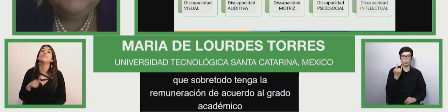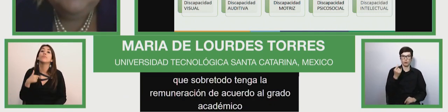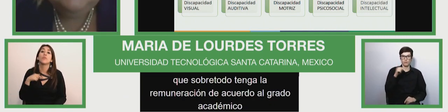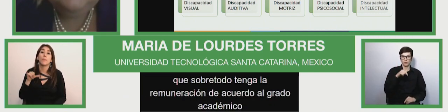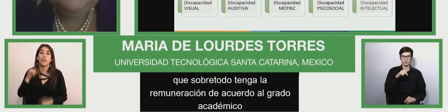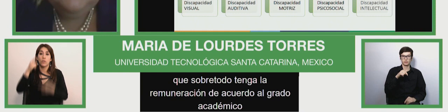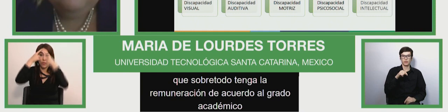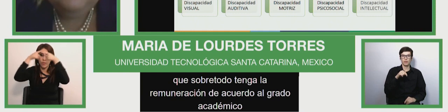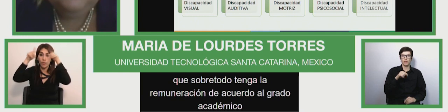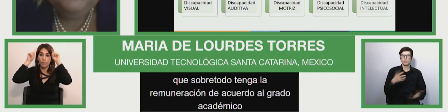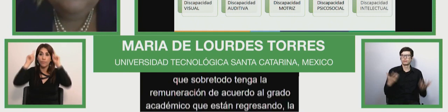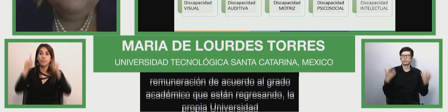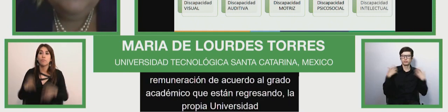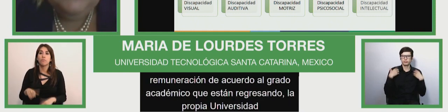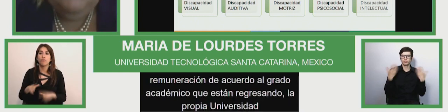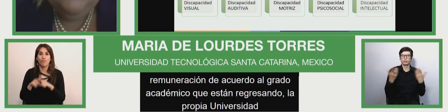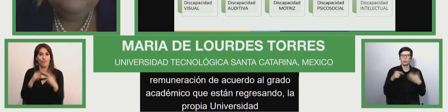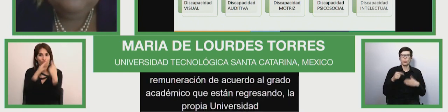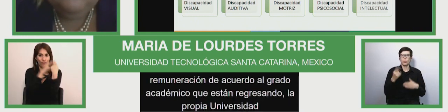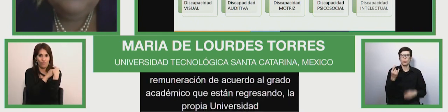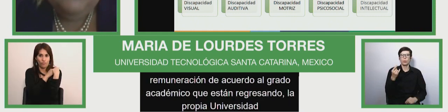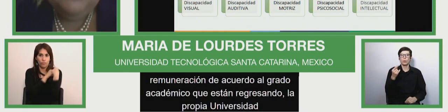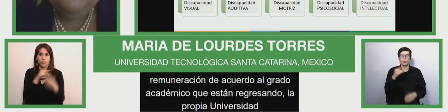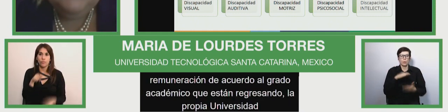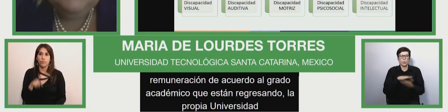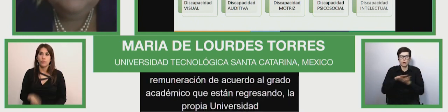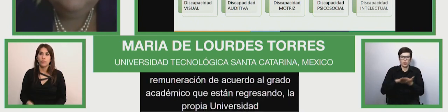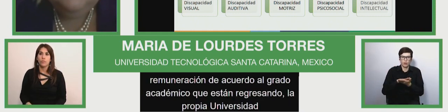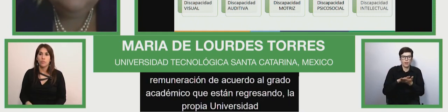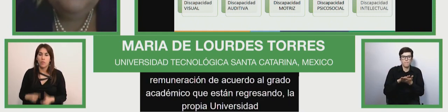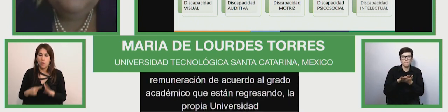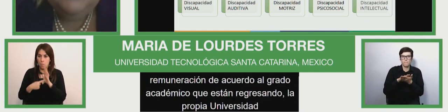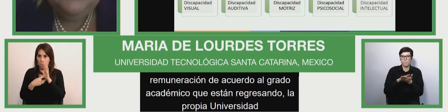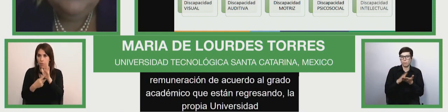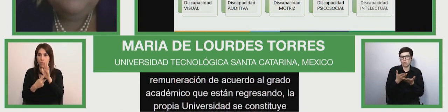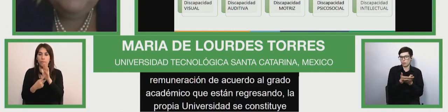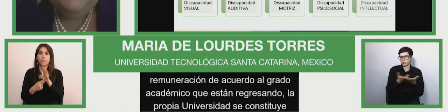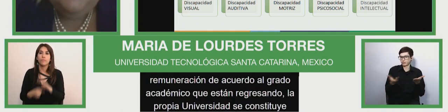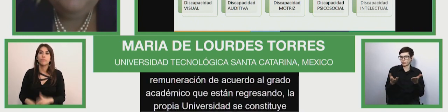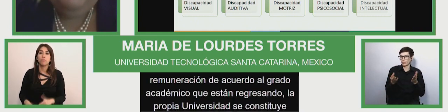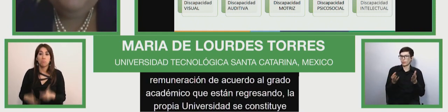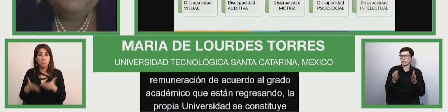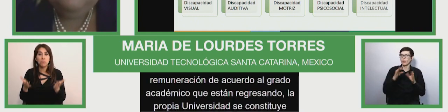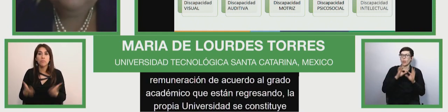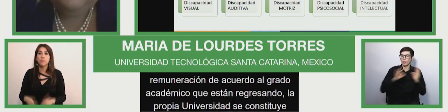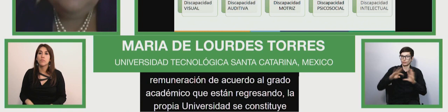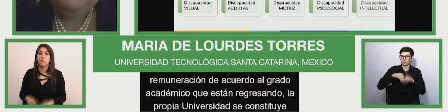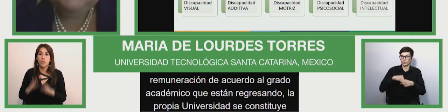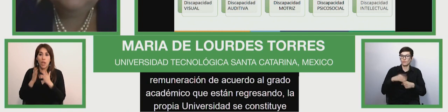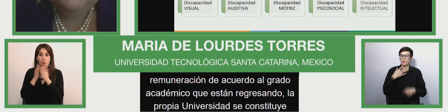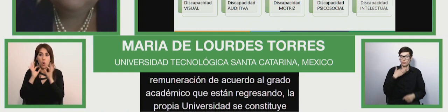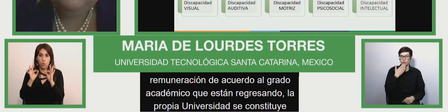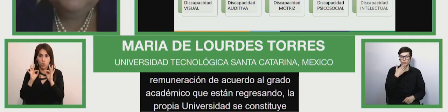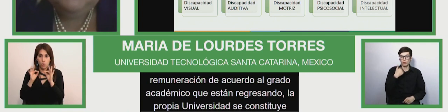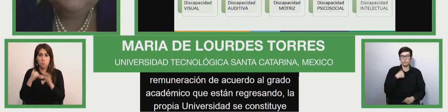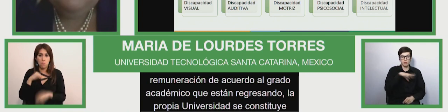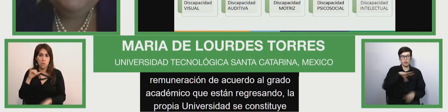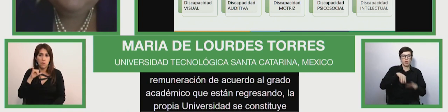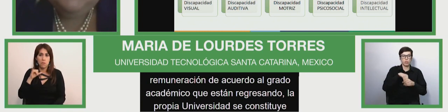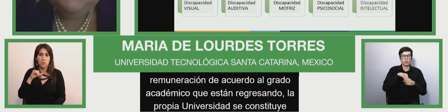job and to have a salary which is in accordance to the to the level of training